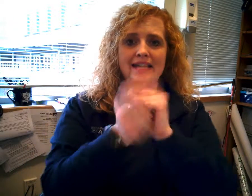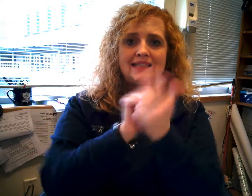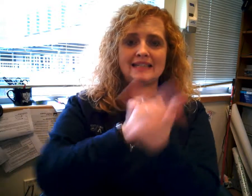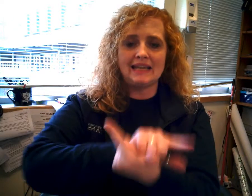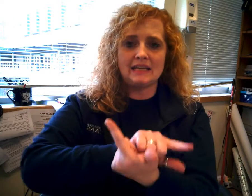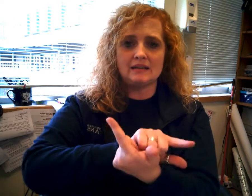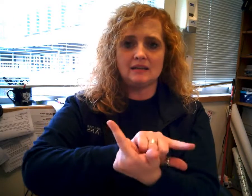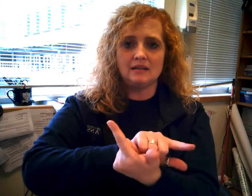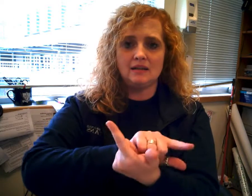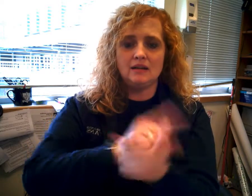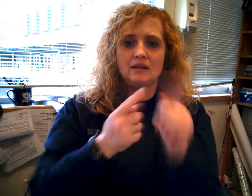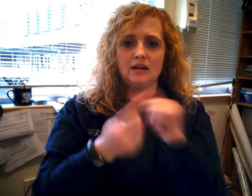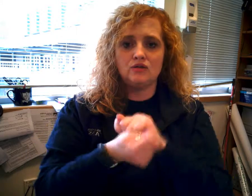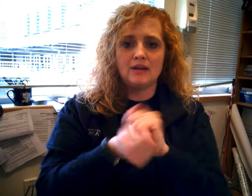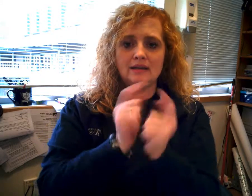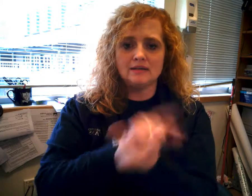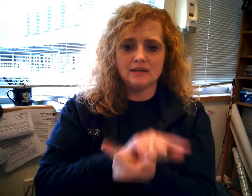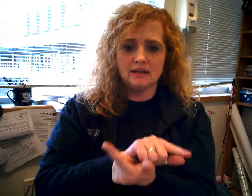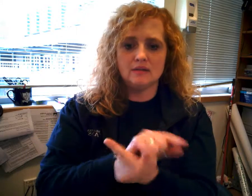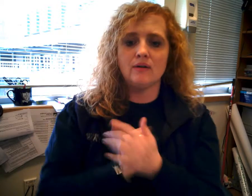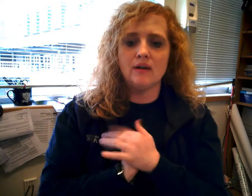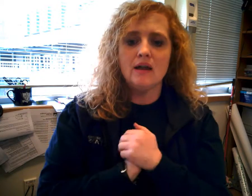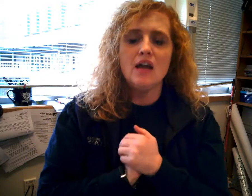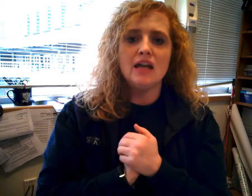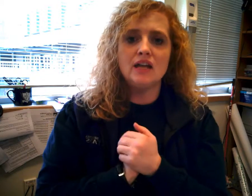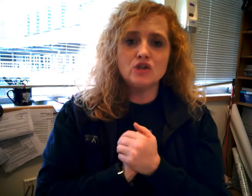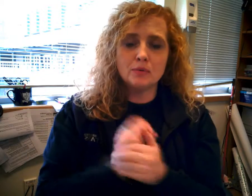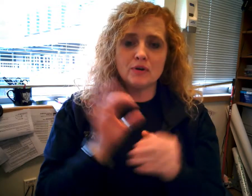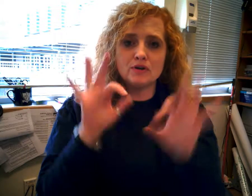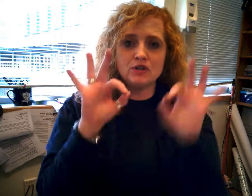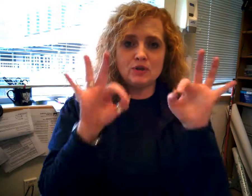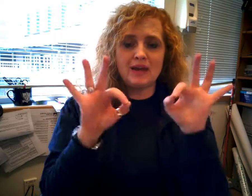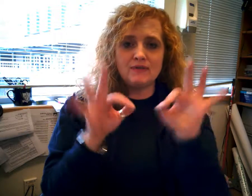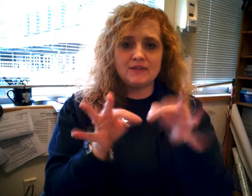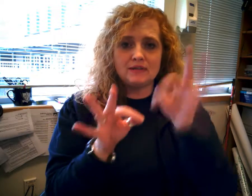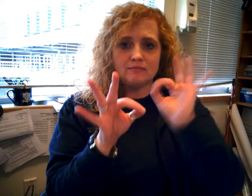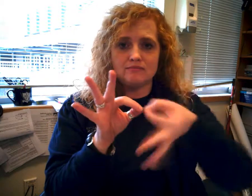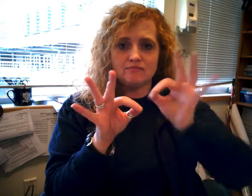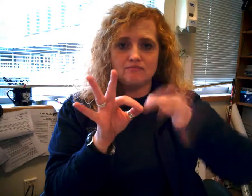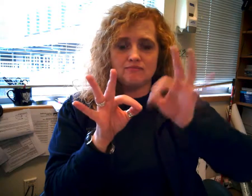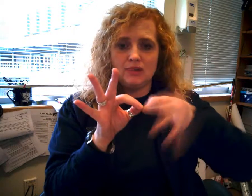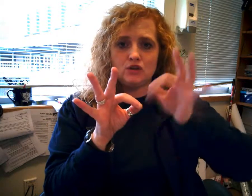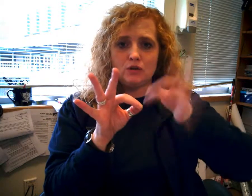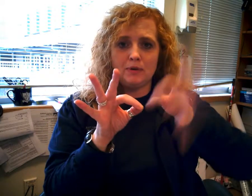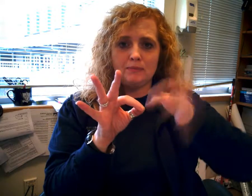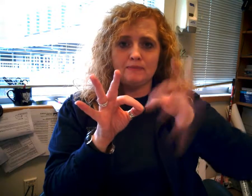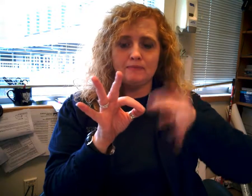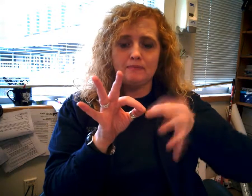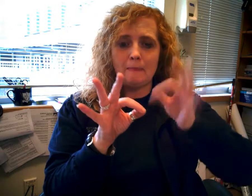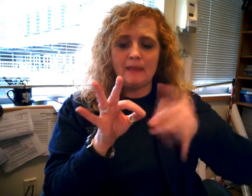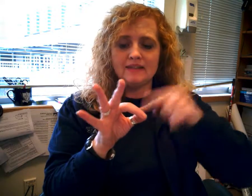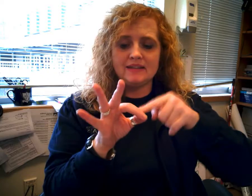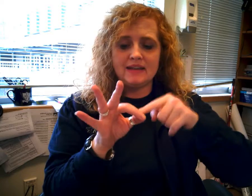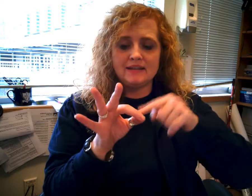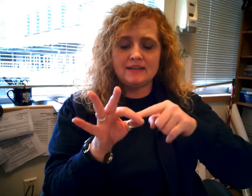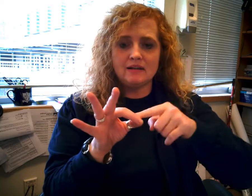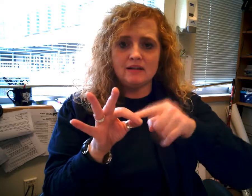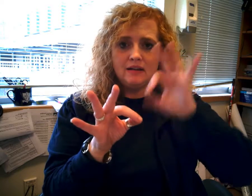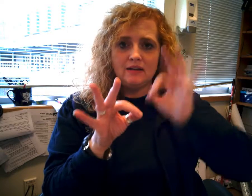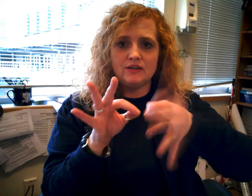Translate. Translate. Translate. Okay. Interpreter is two F's. Interpret. This stays still. This